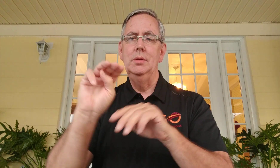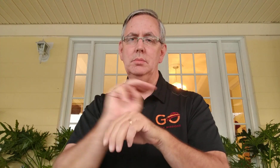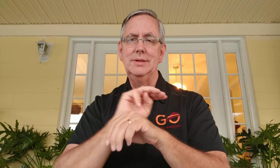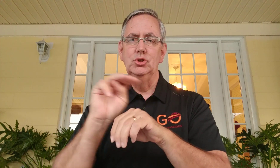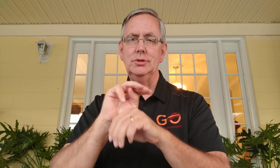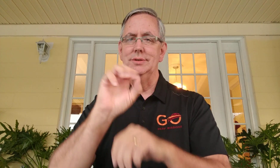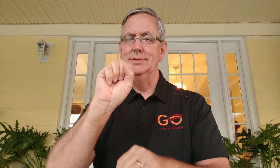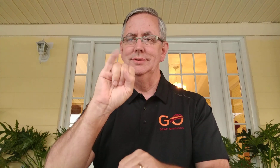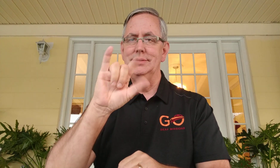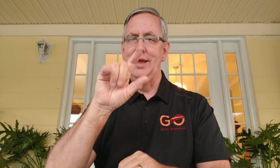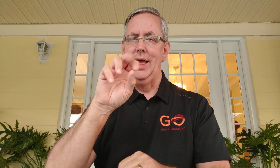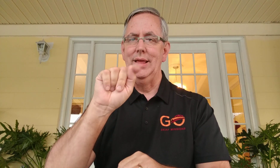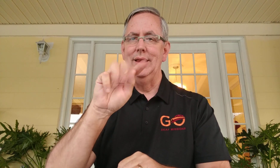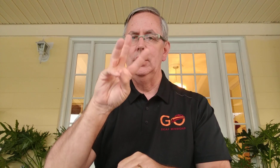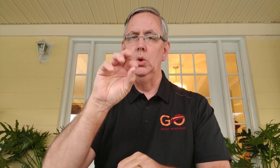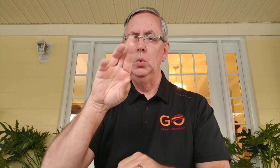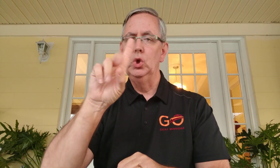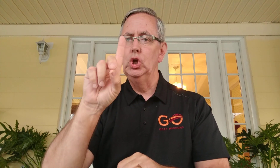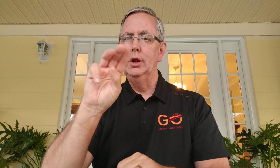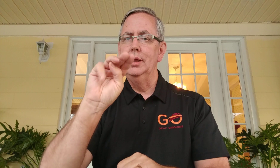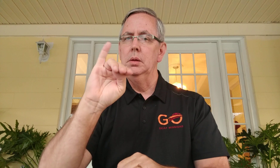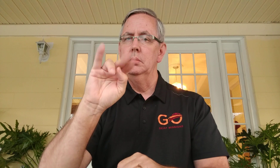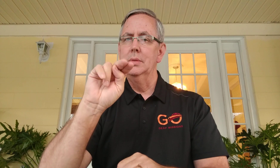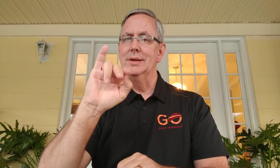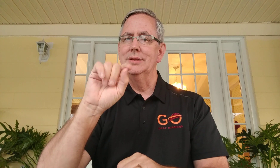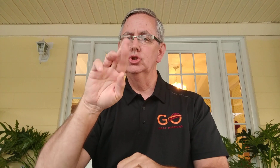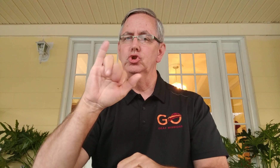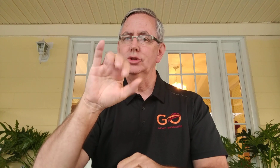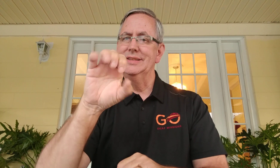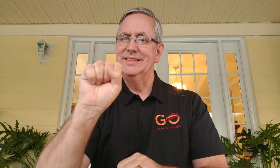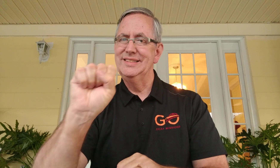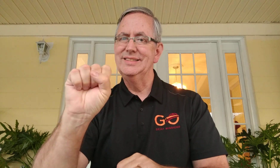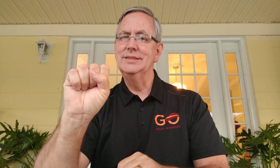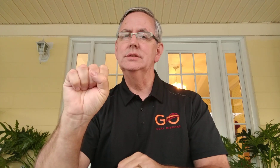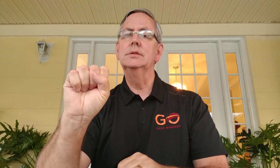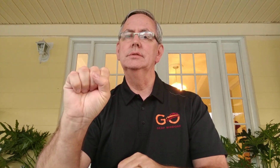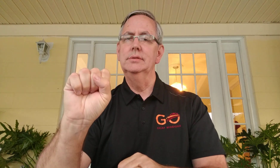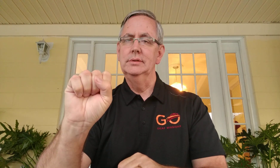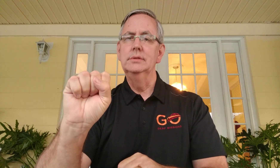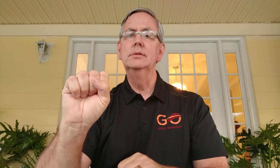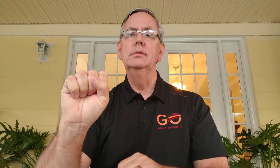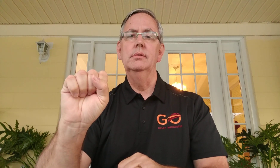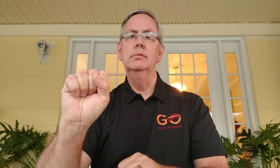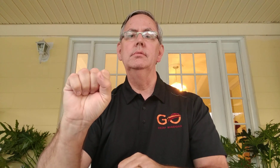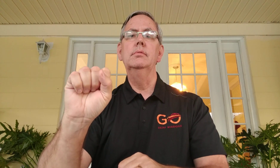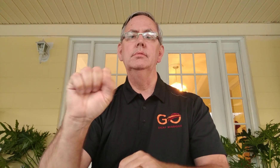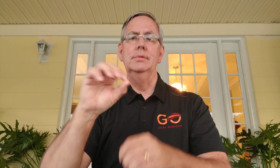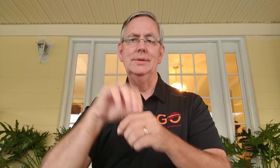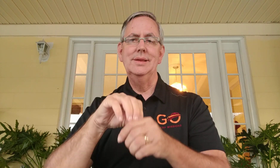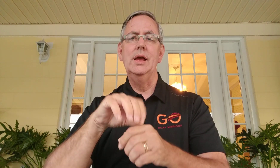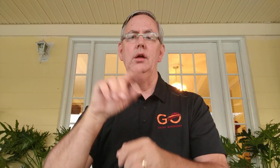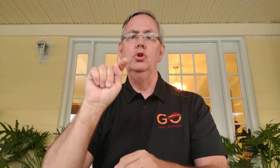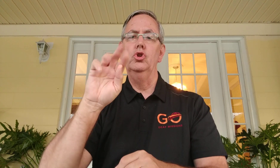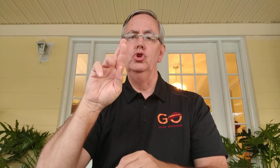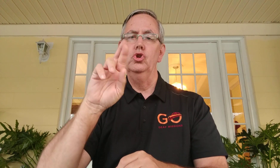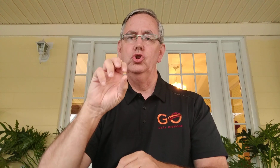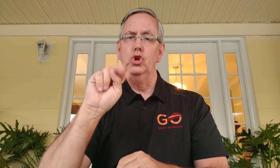Silent Word Ministries, located in